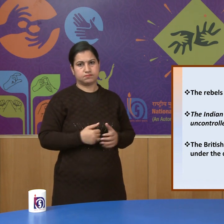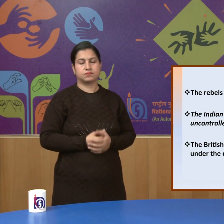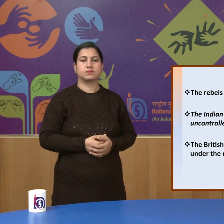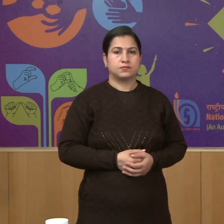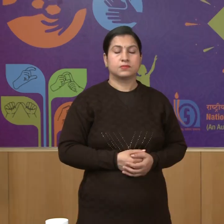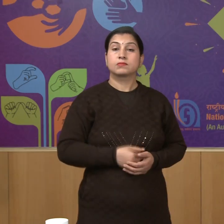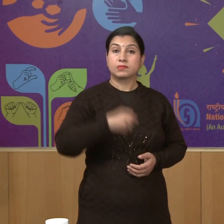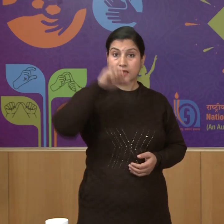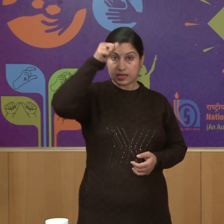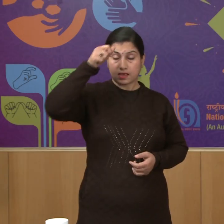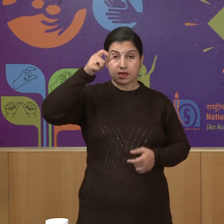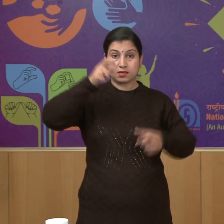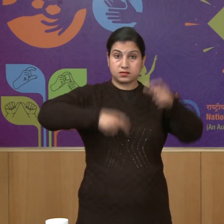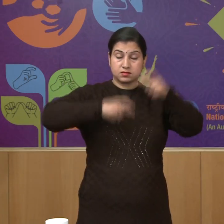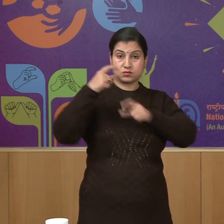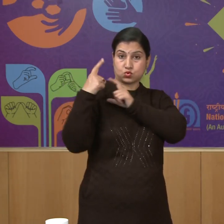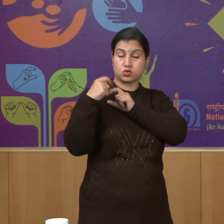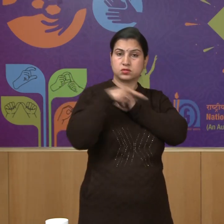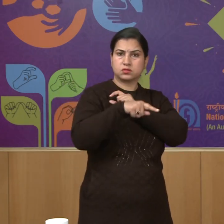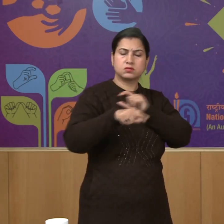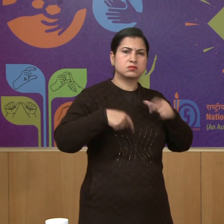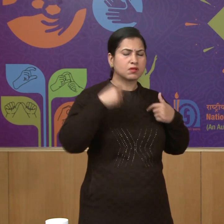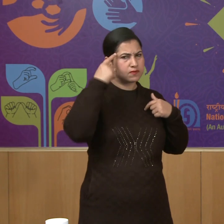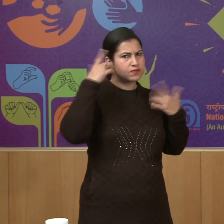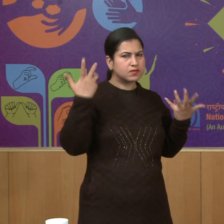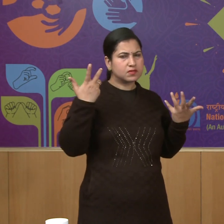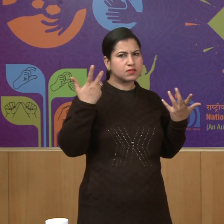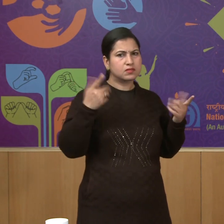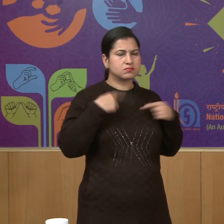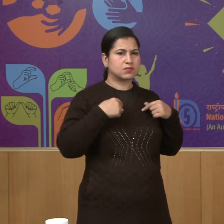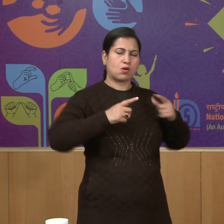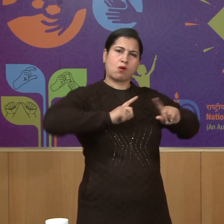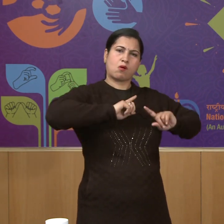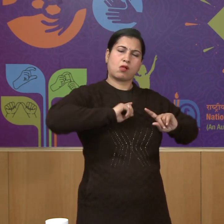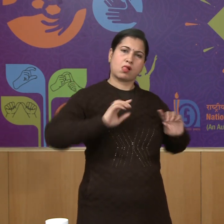the Indian soldiers often behaved in an uncontrolled manner